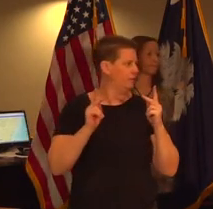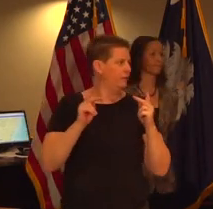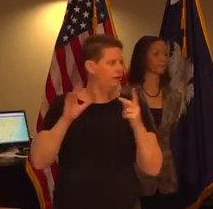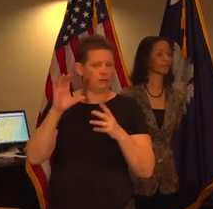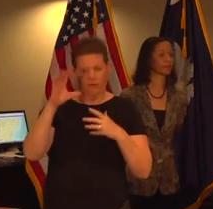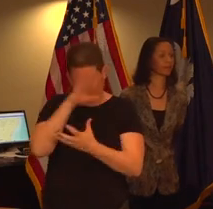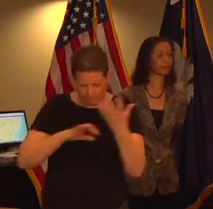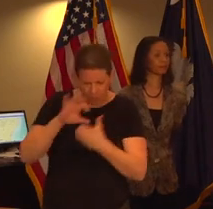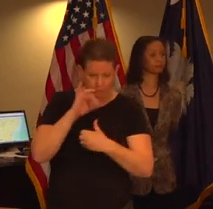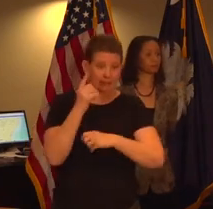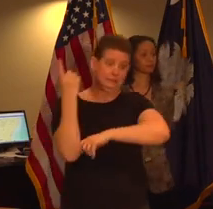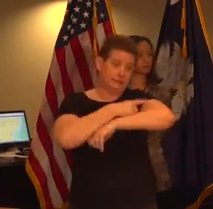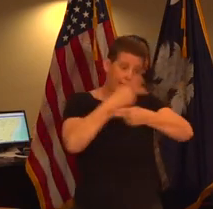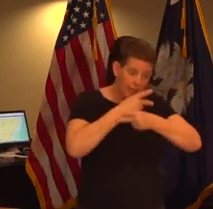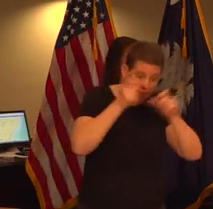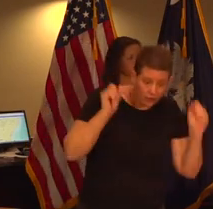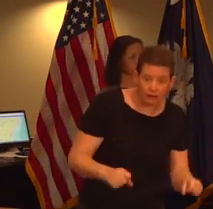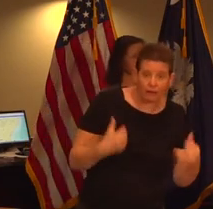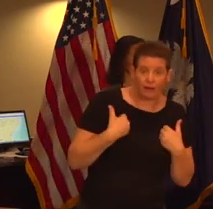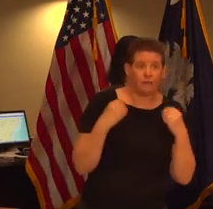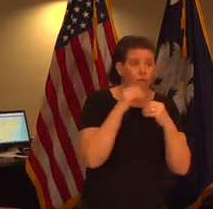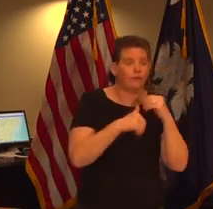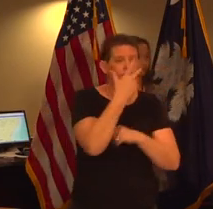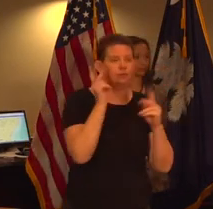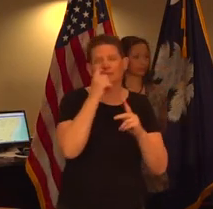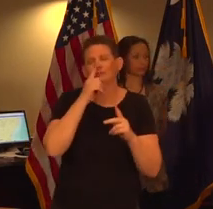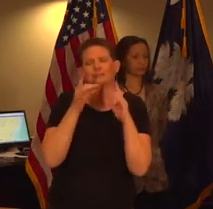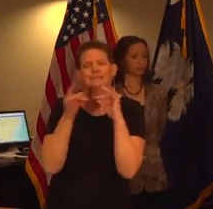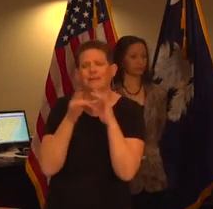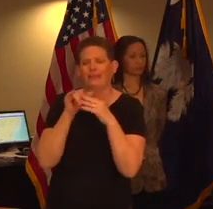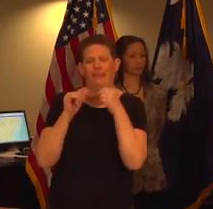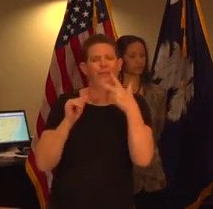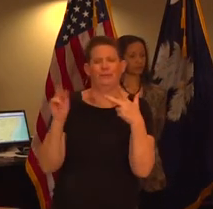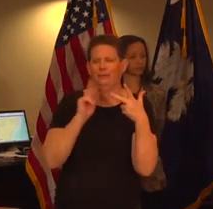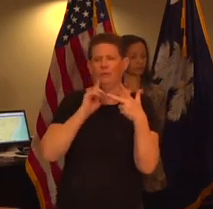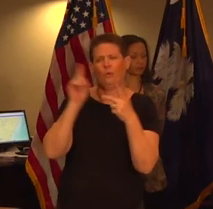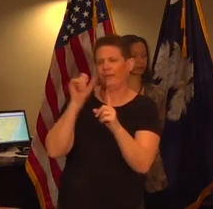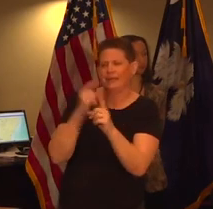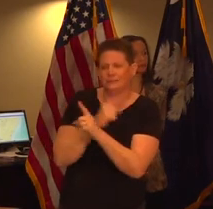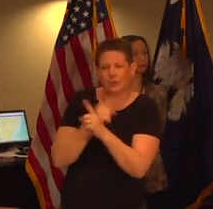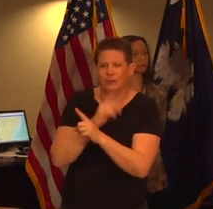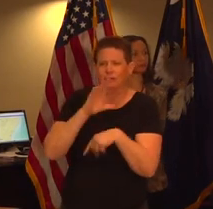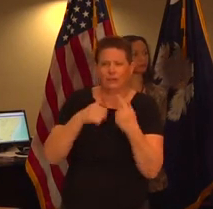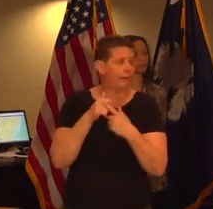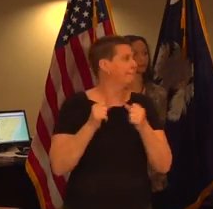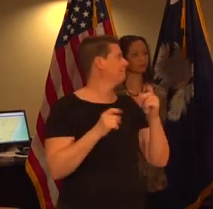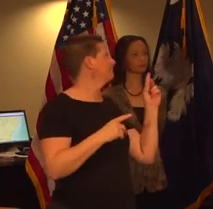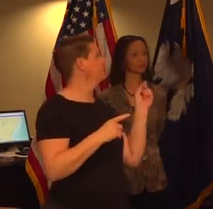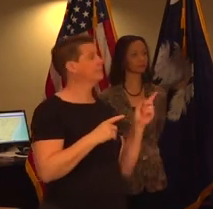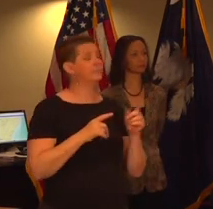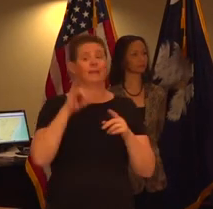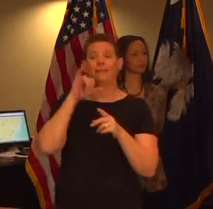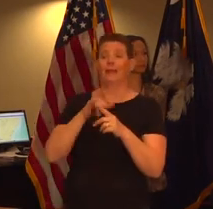or not a business like a daycare center could have more than three people can you just please talk about the three people where that is appropriate and talk about that will be at the